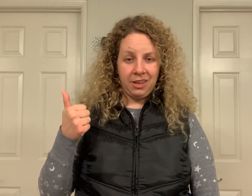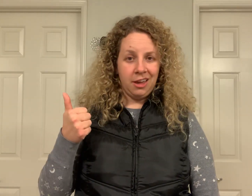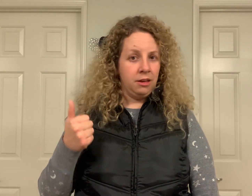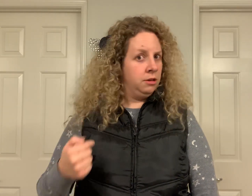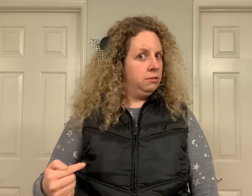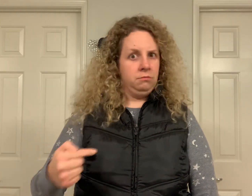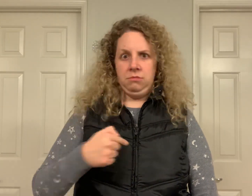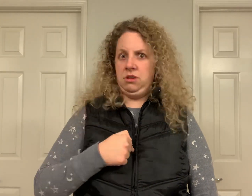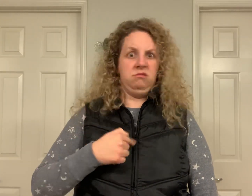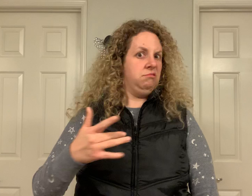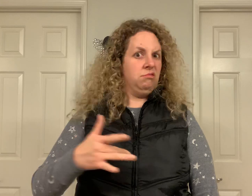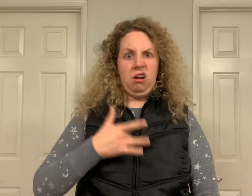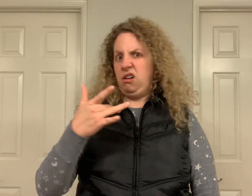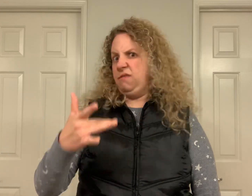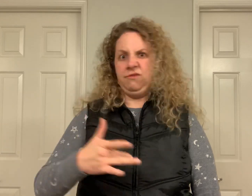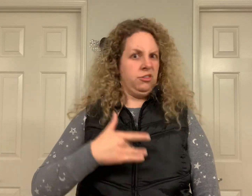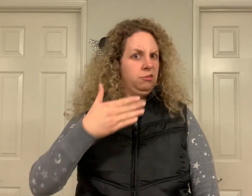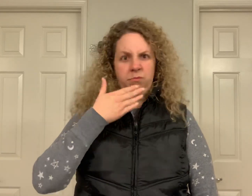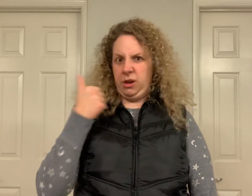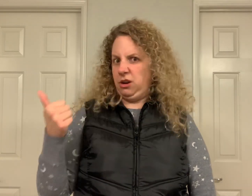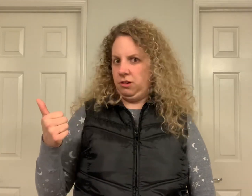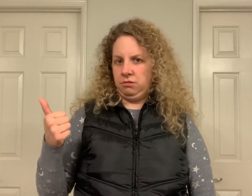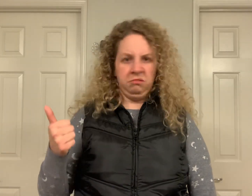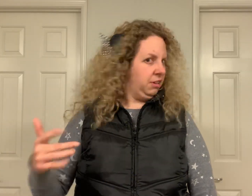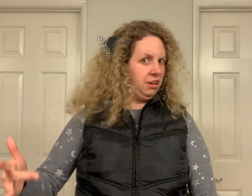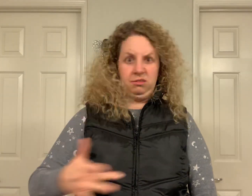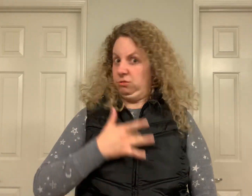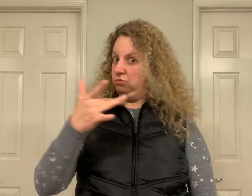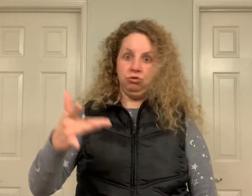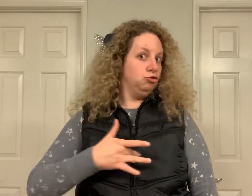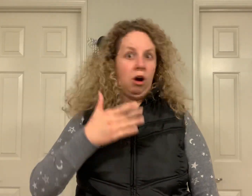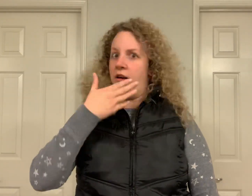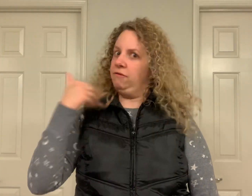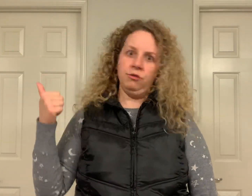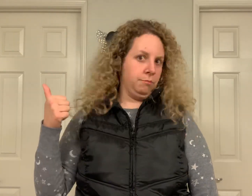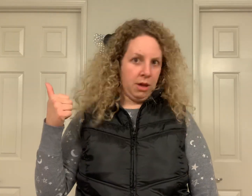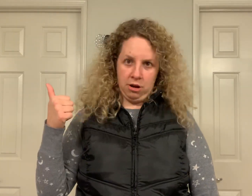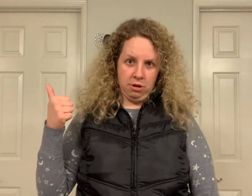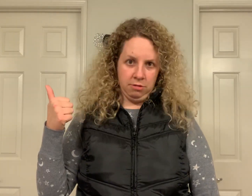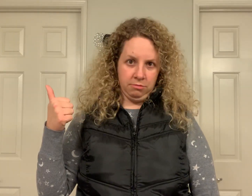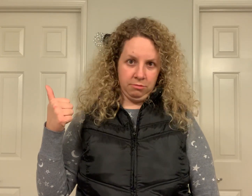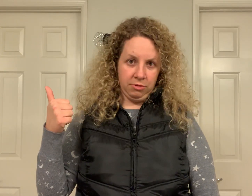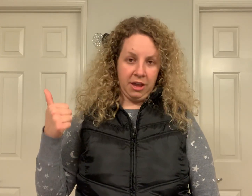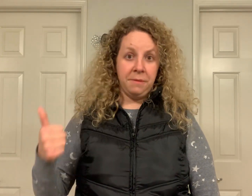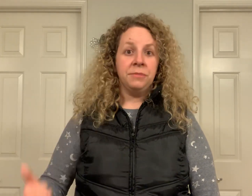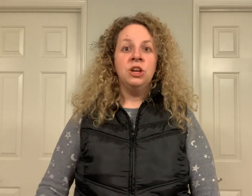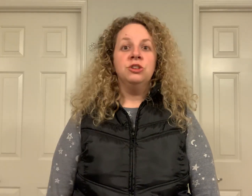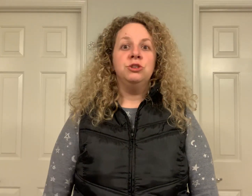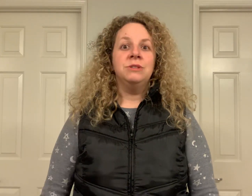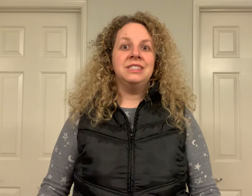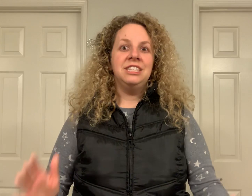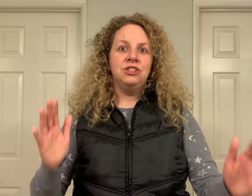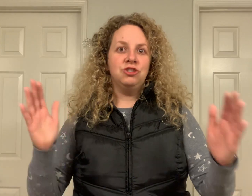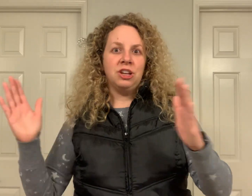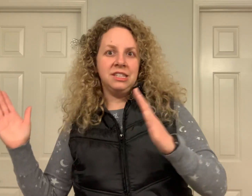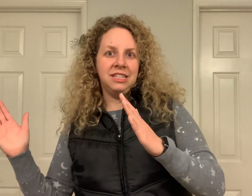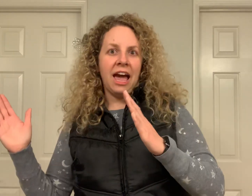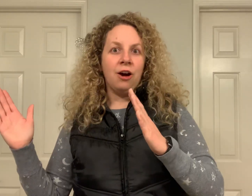okay, me not feel better, I can not feel better, okay. So you can see just how